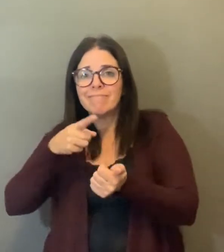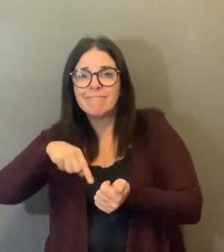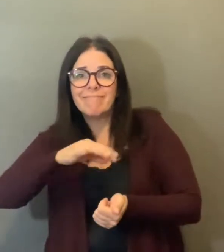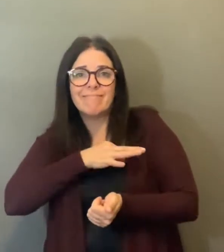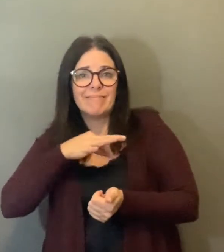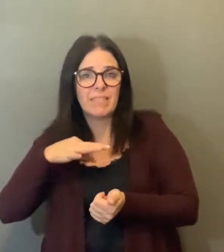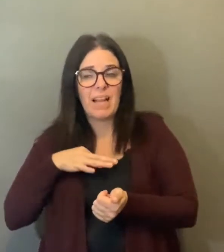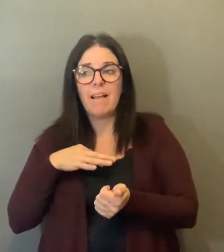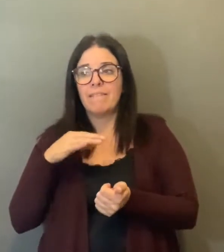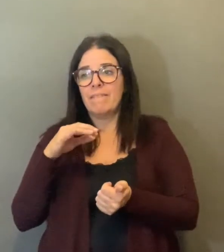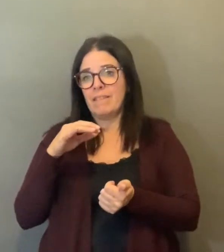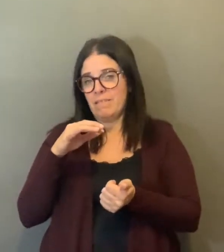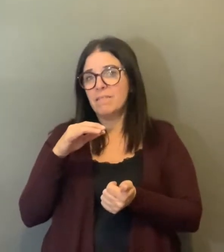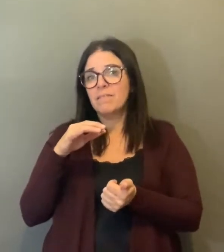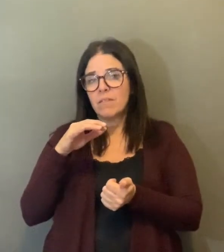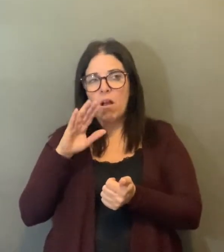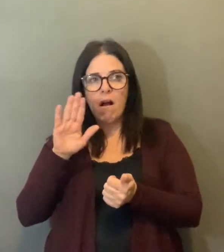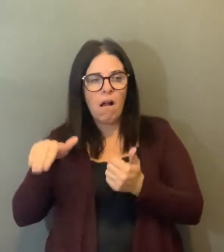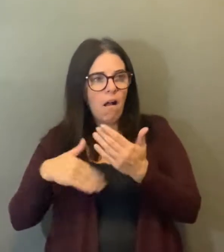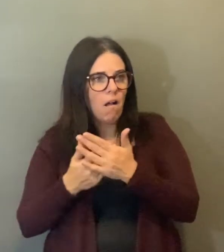residents and their staff as well.